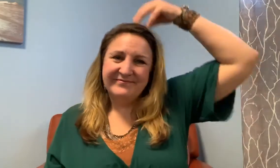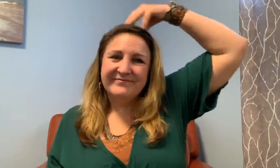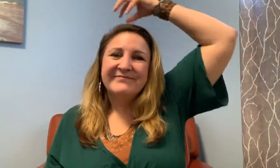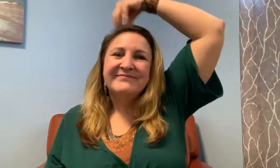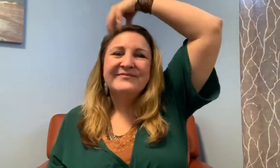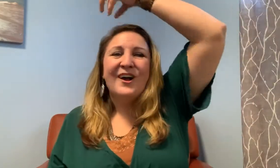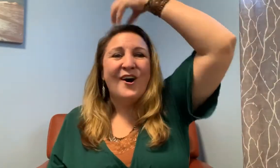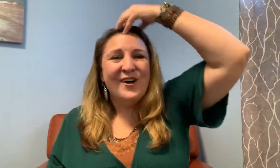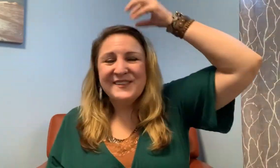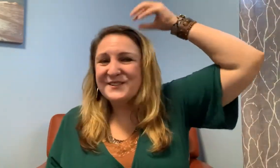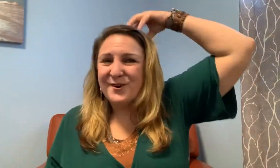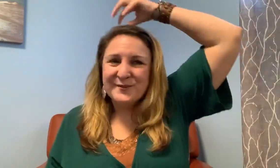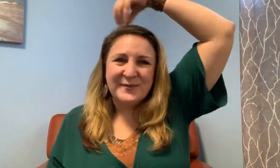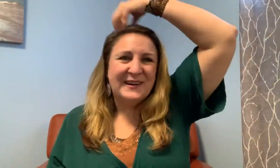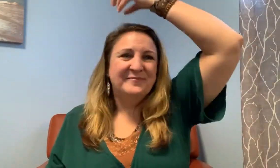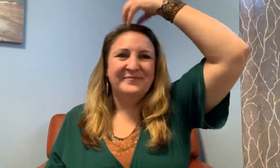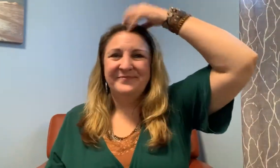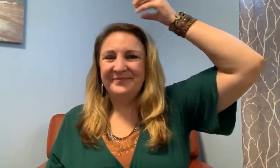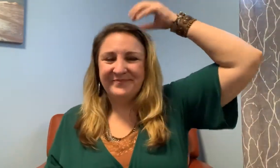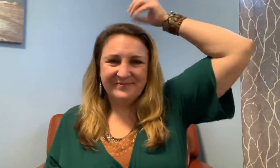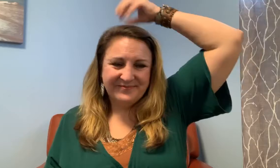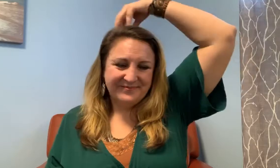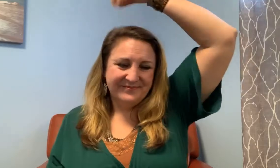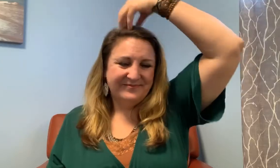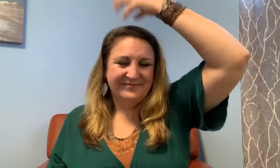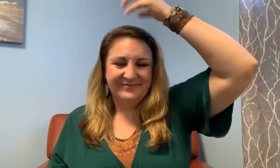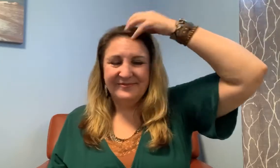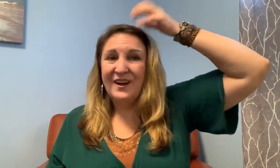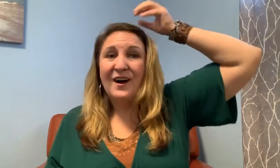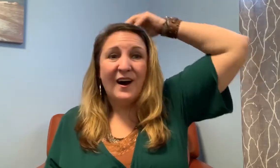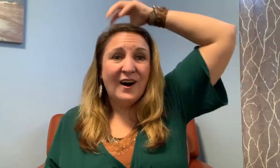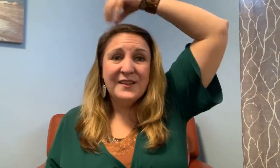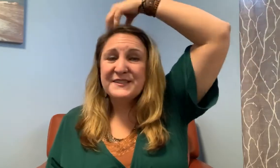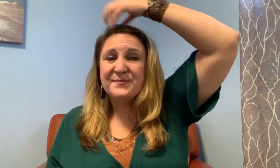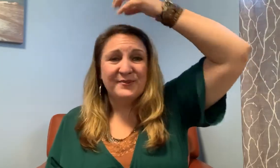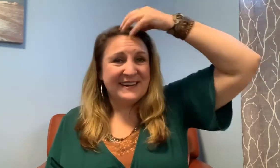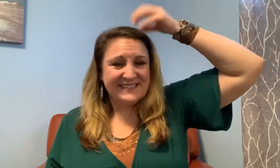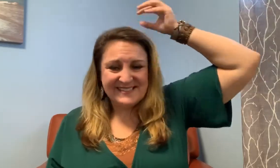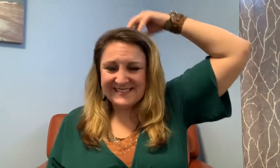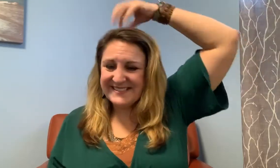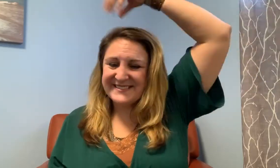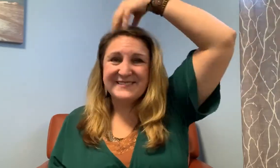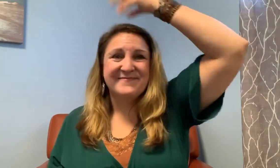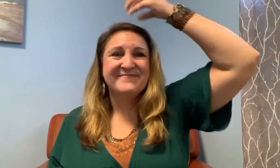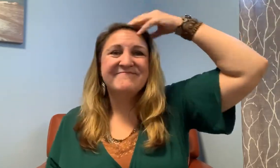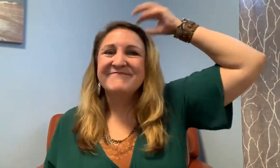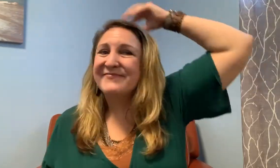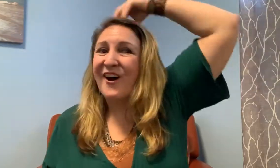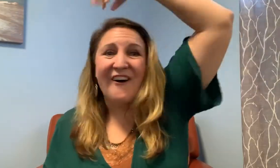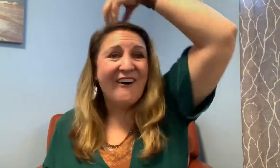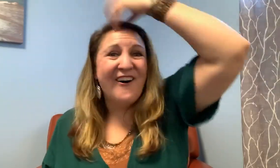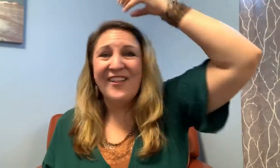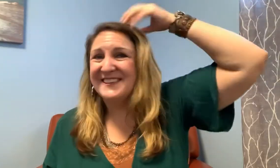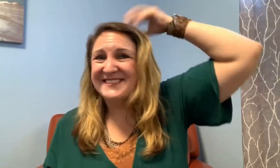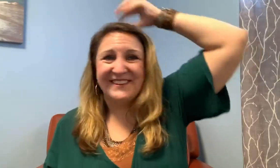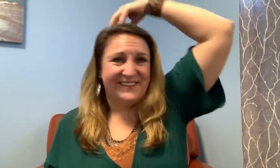all this overwhelm all this paralysis all this clutter